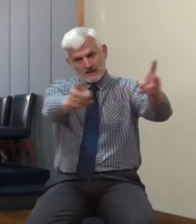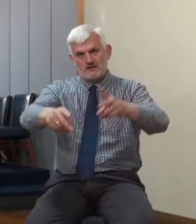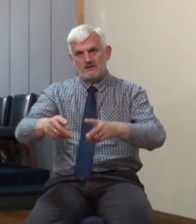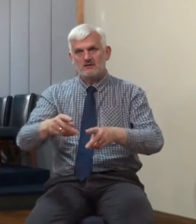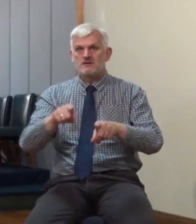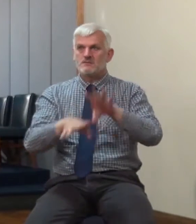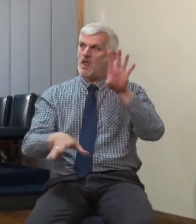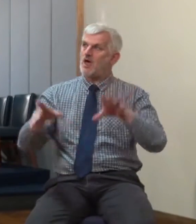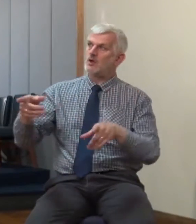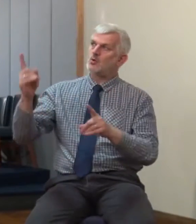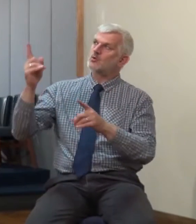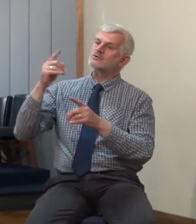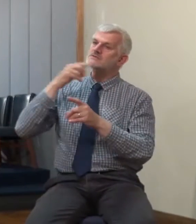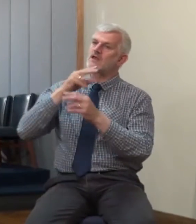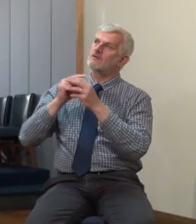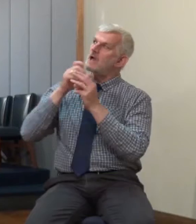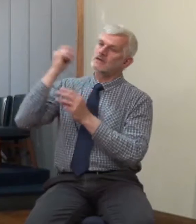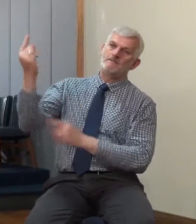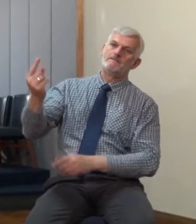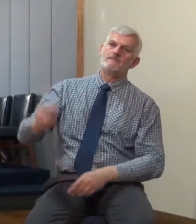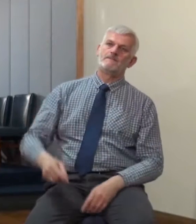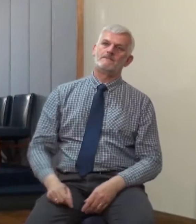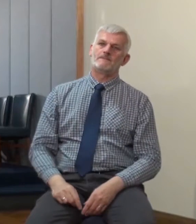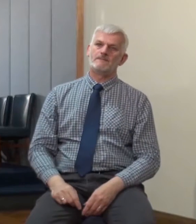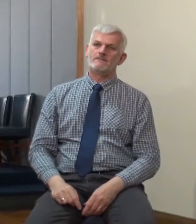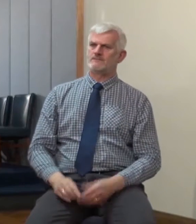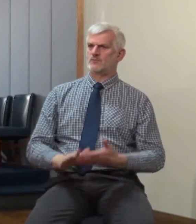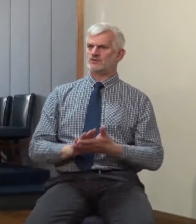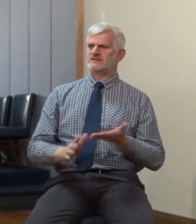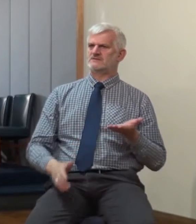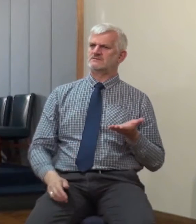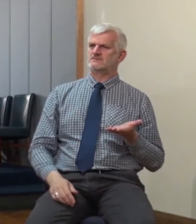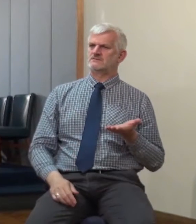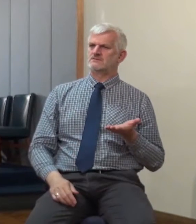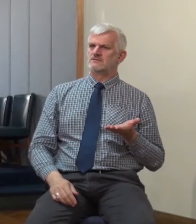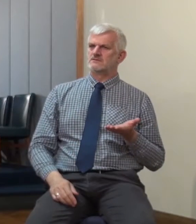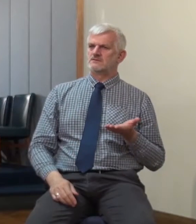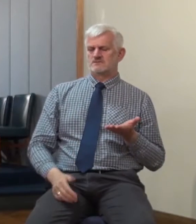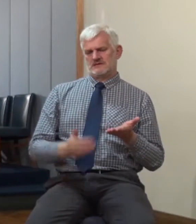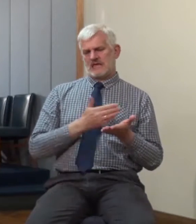And it's an obvious application which you hardly need me to make. But what a tragedy.